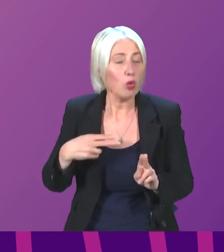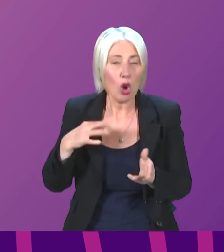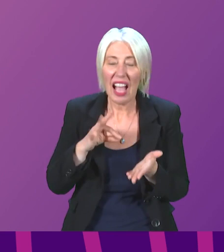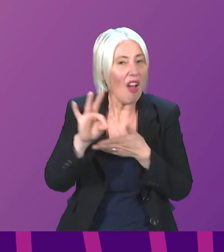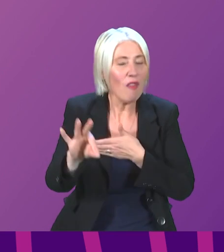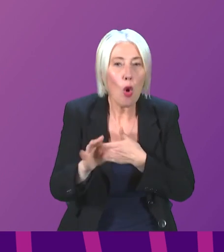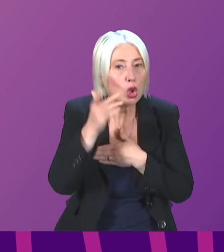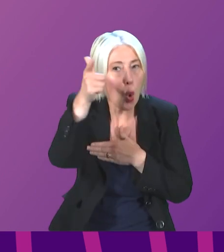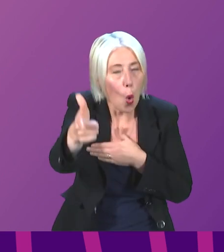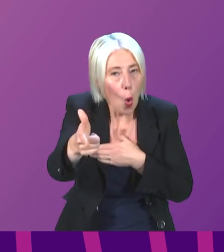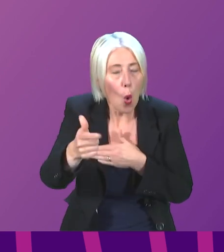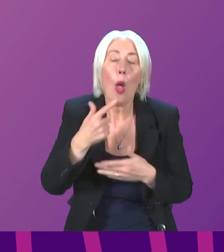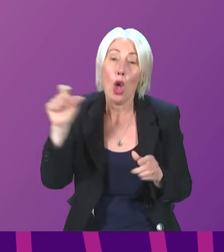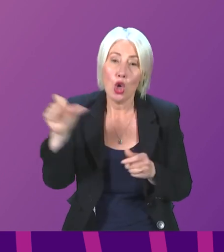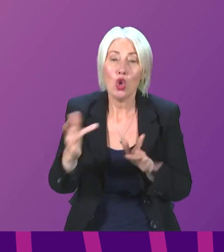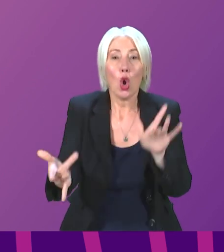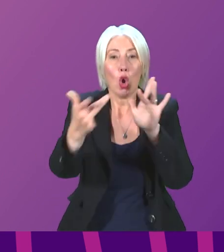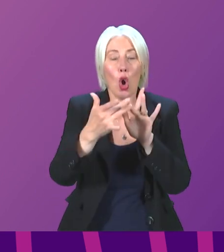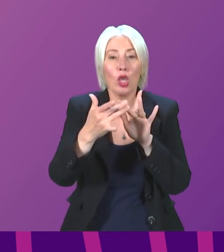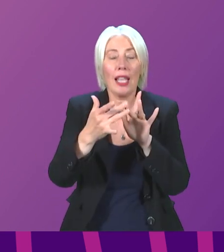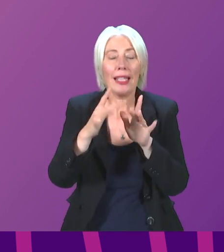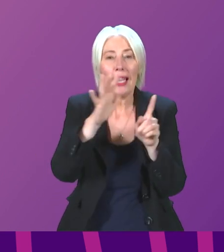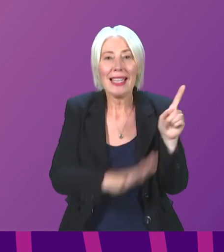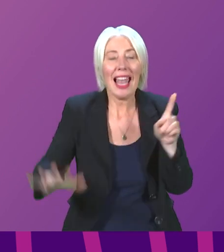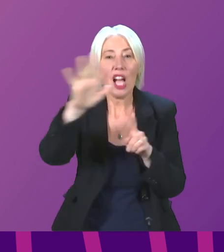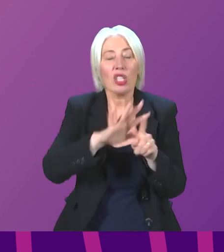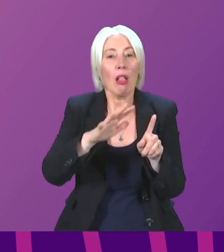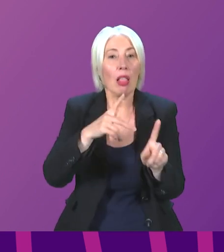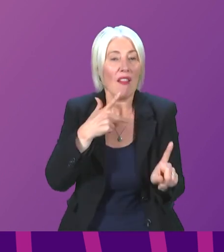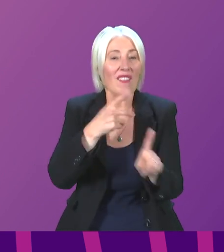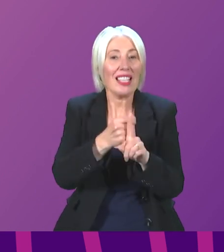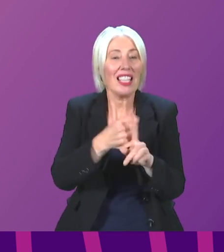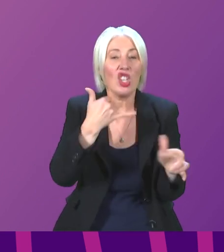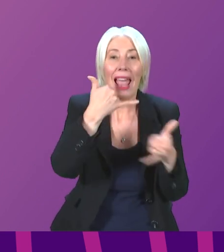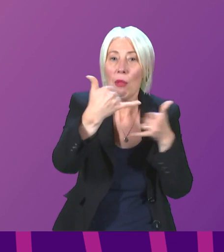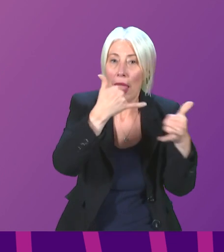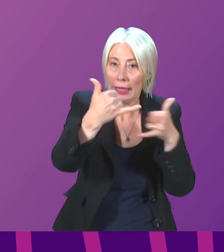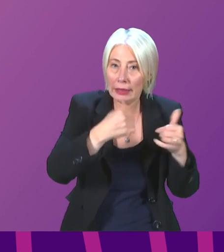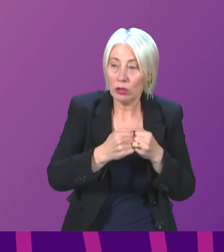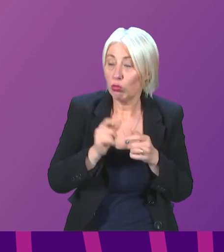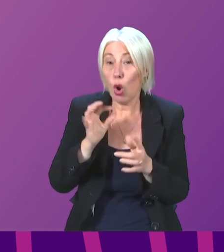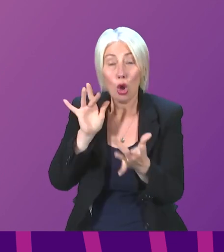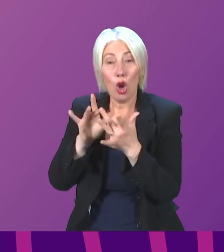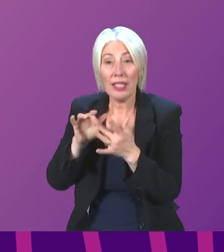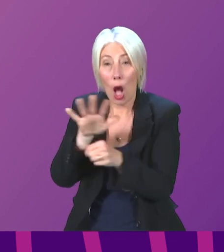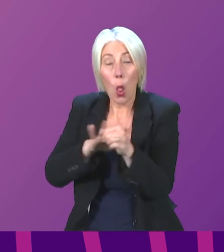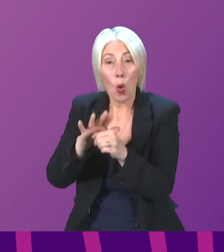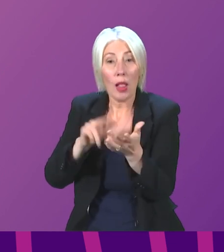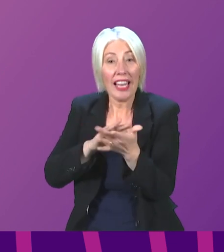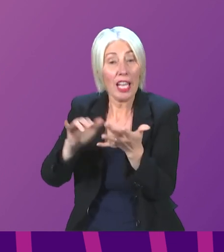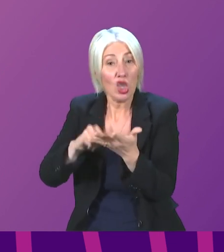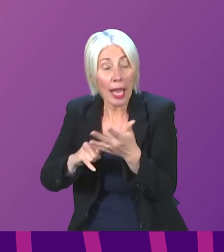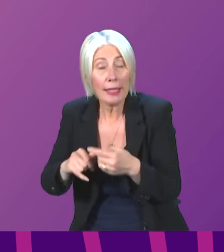do so, then, of course, they should contact the national vaccine vaccination helpline. They can contact the local health board. And my